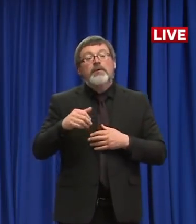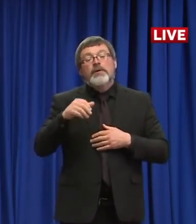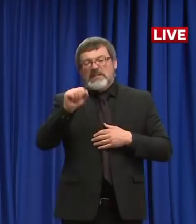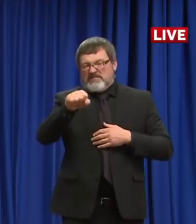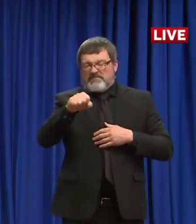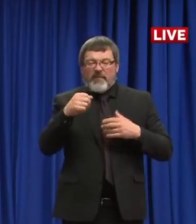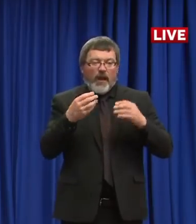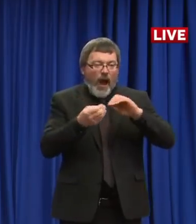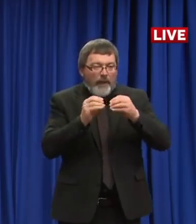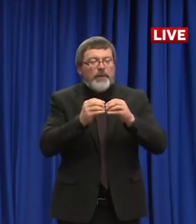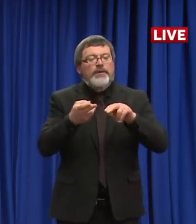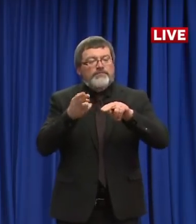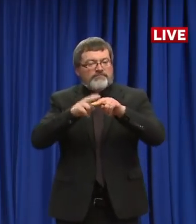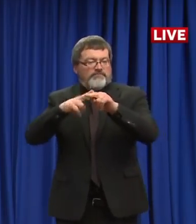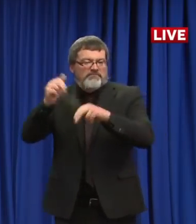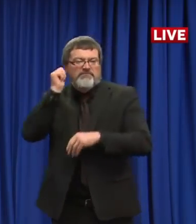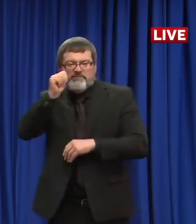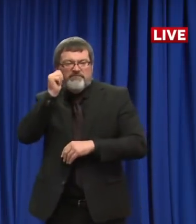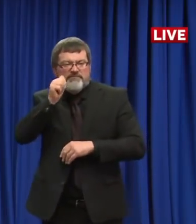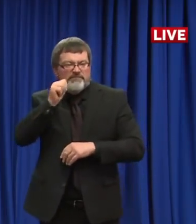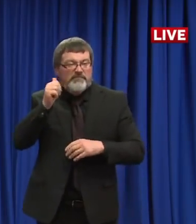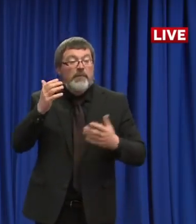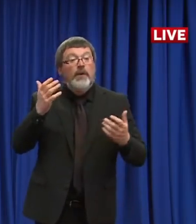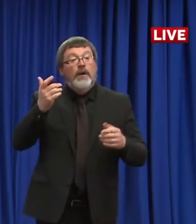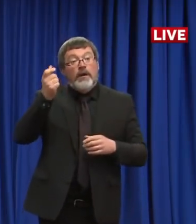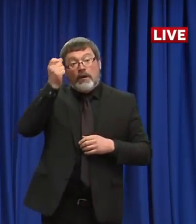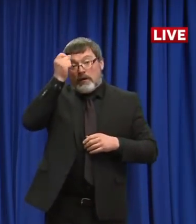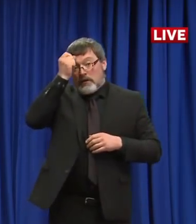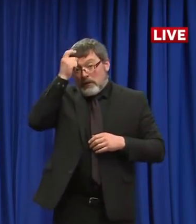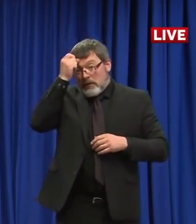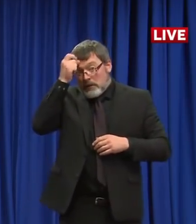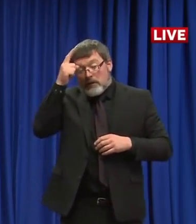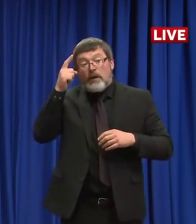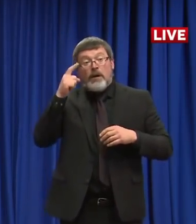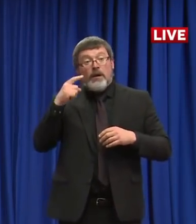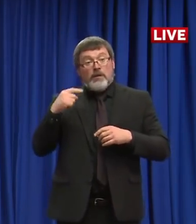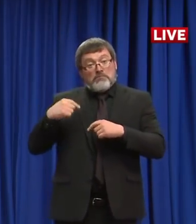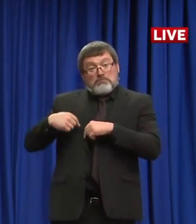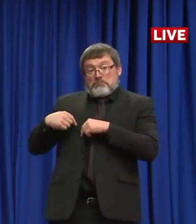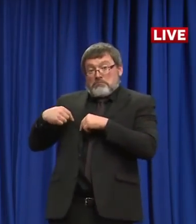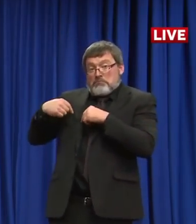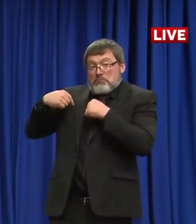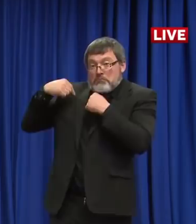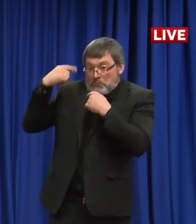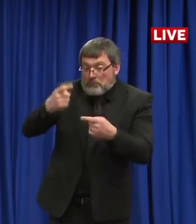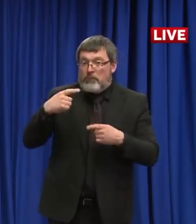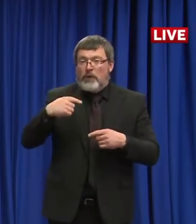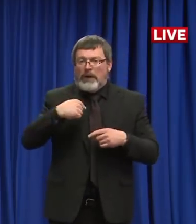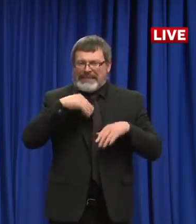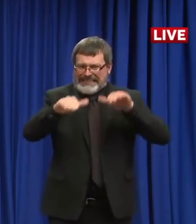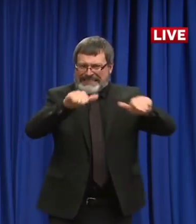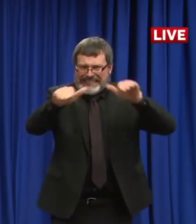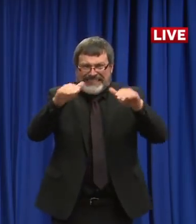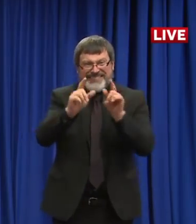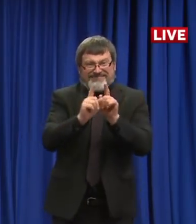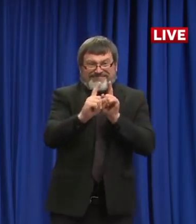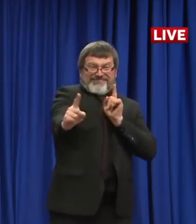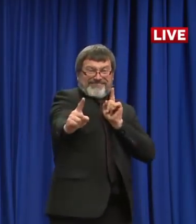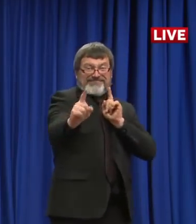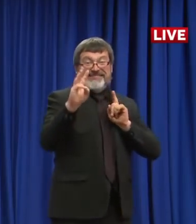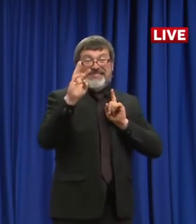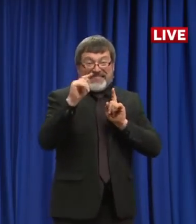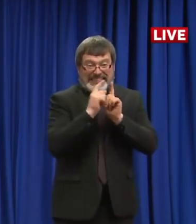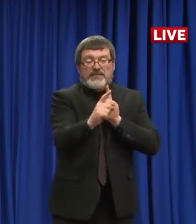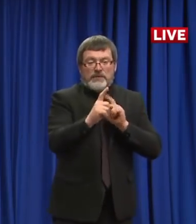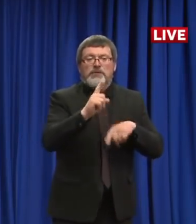is evidence that our social distancing efforts are having an effect. We released a new weekly